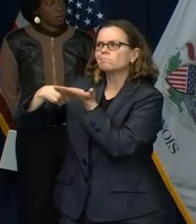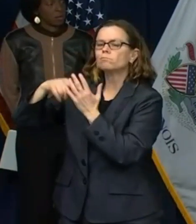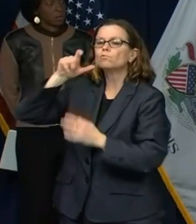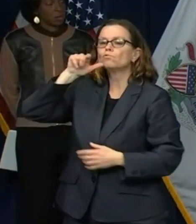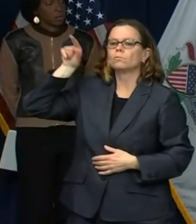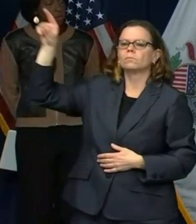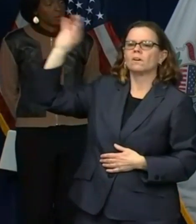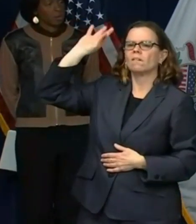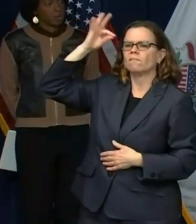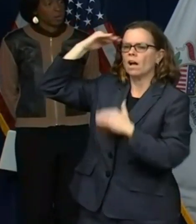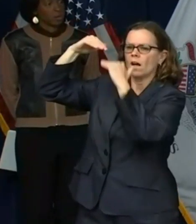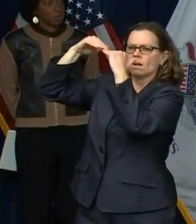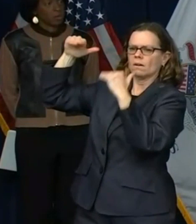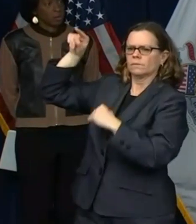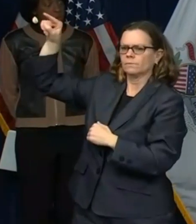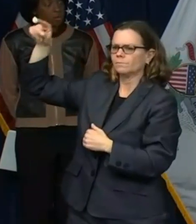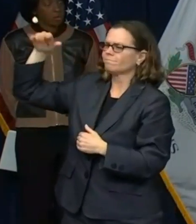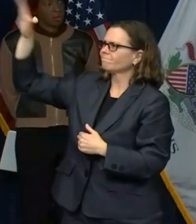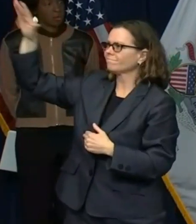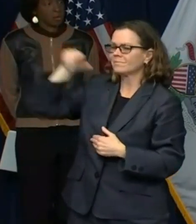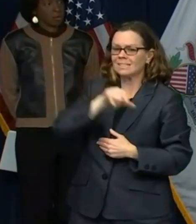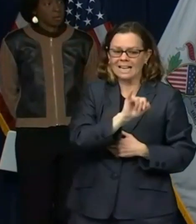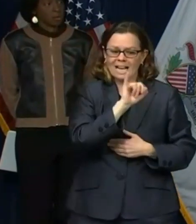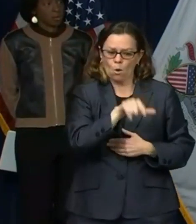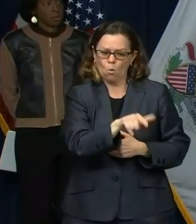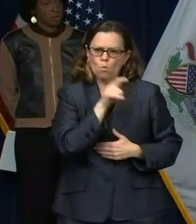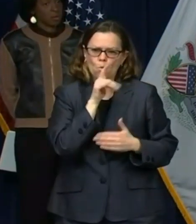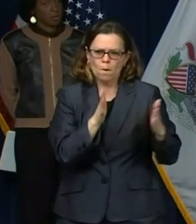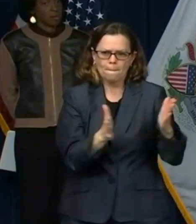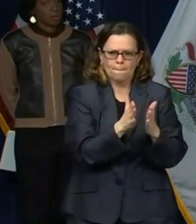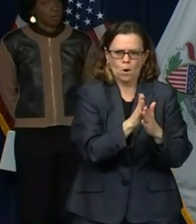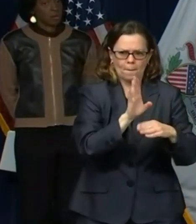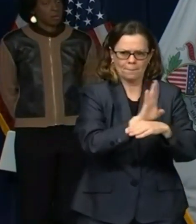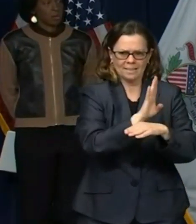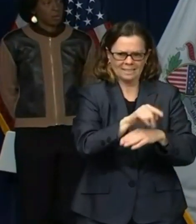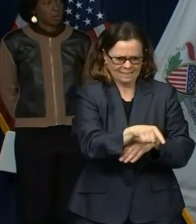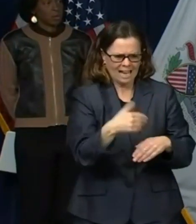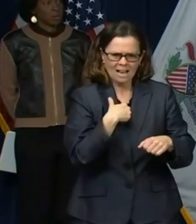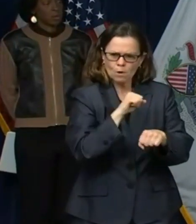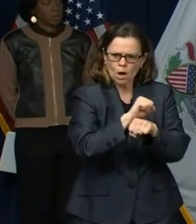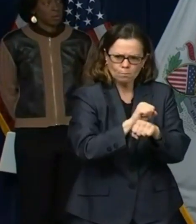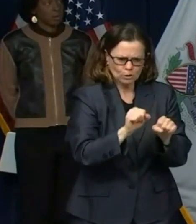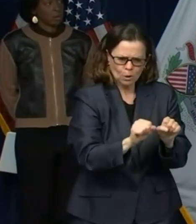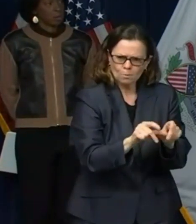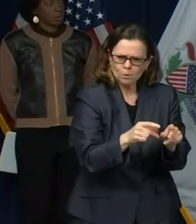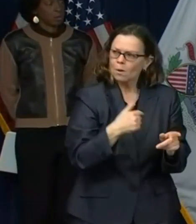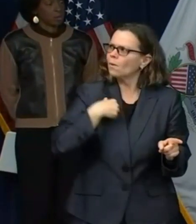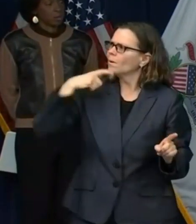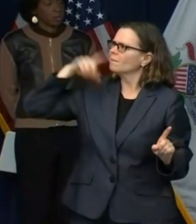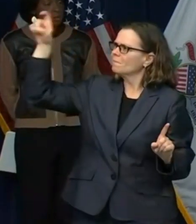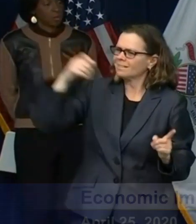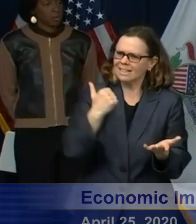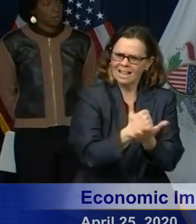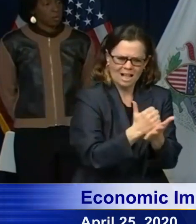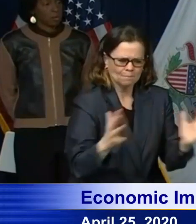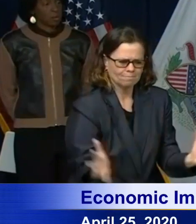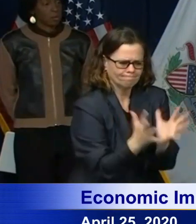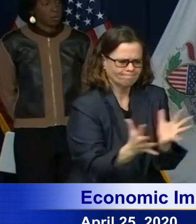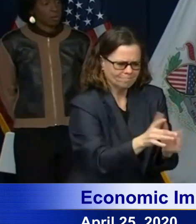state that create most of the jobs. And we want to make sure we support them. And so at the state level, we